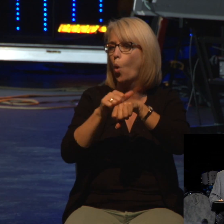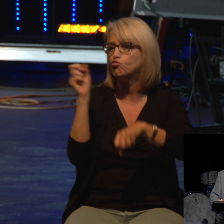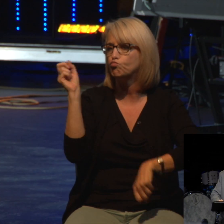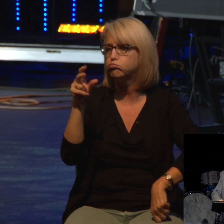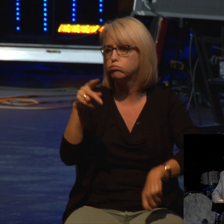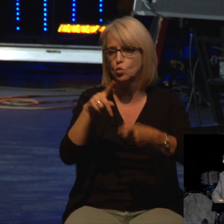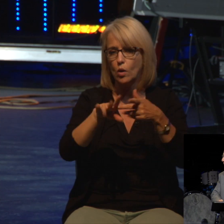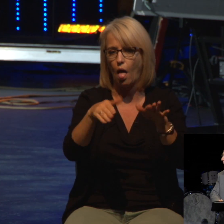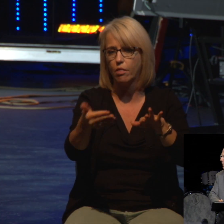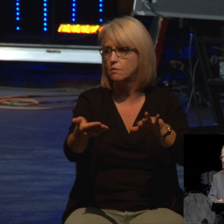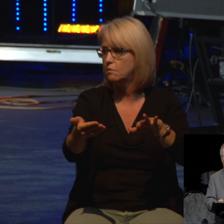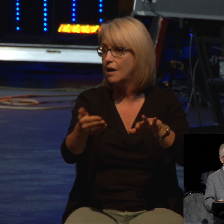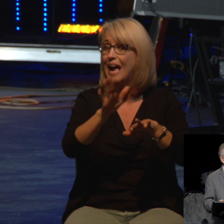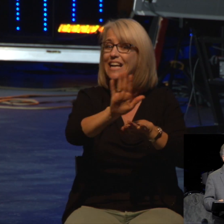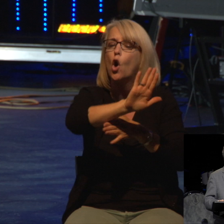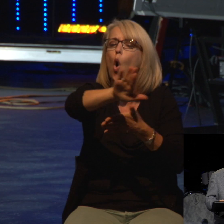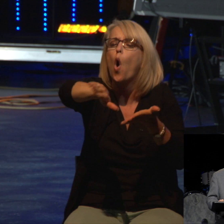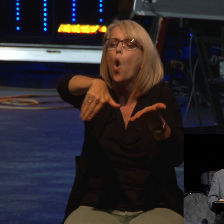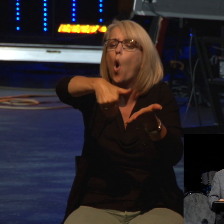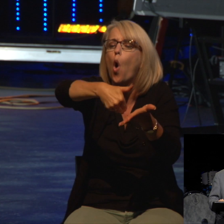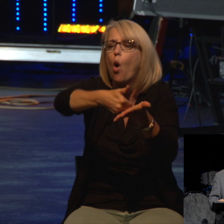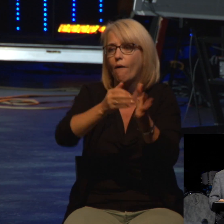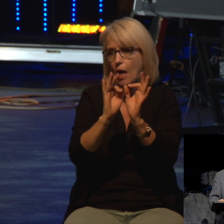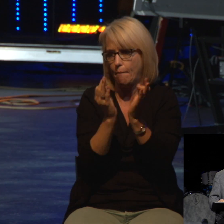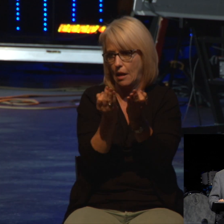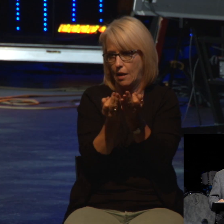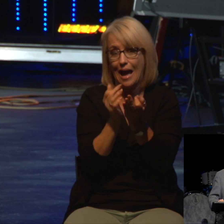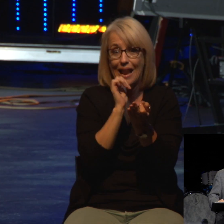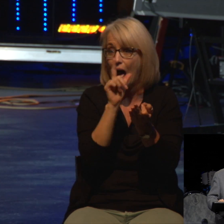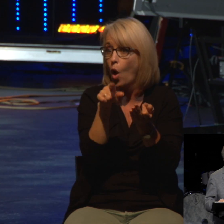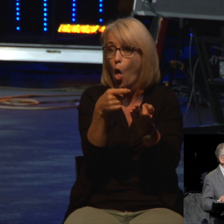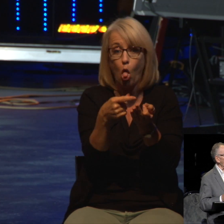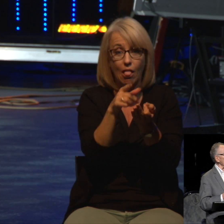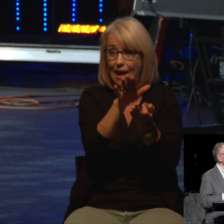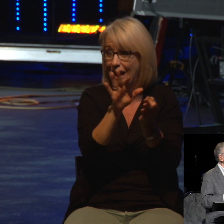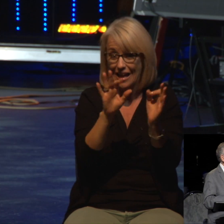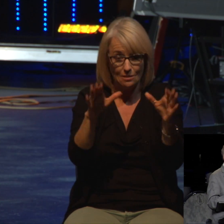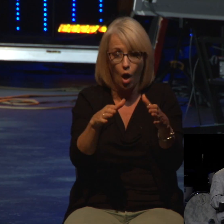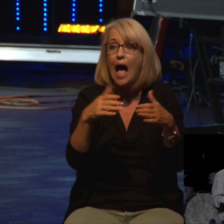Not only he, but his entire family. Not only that, all of their livestock.